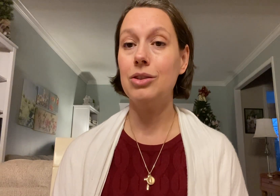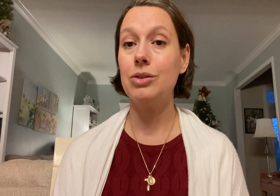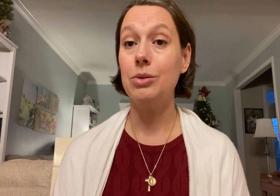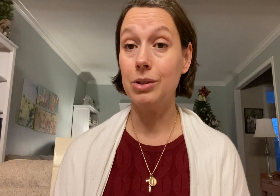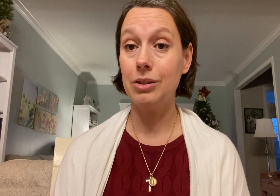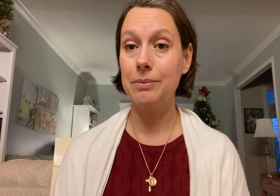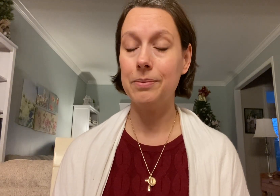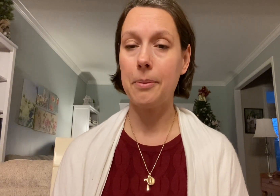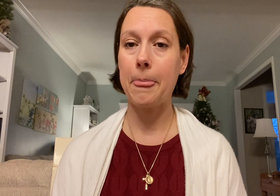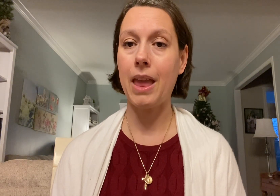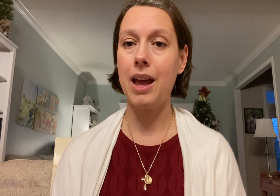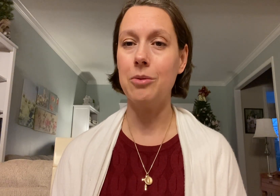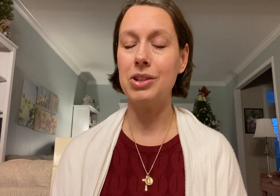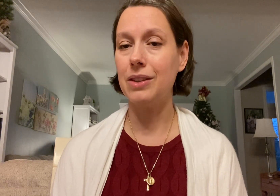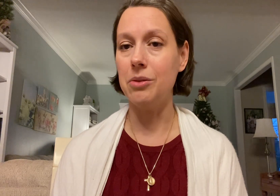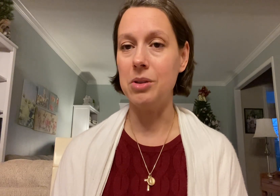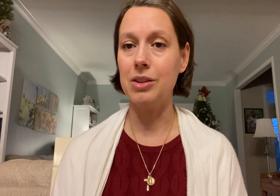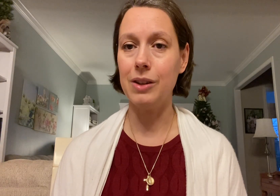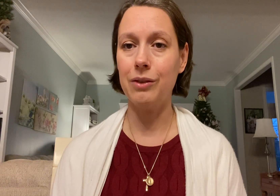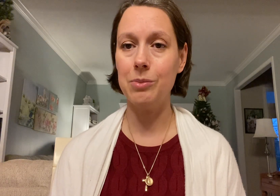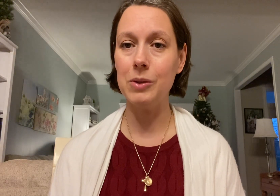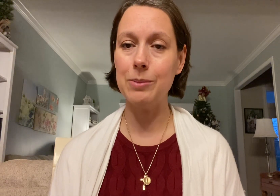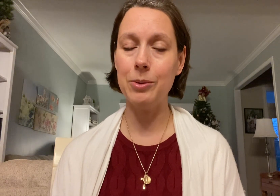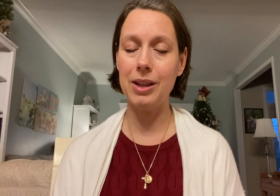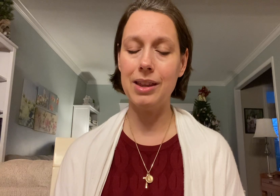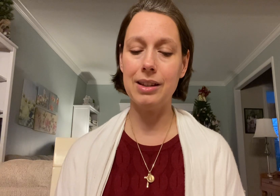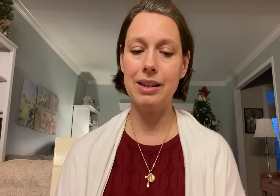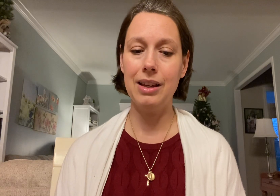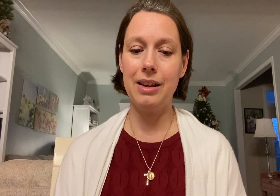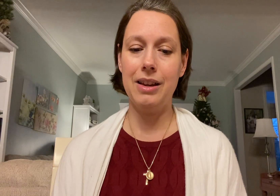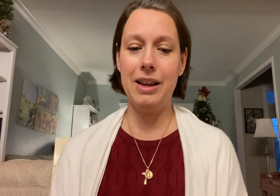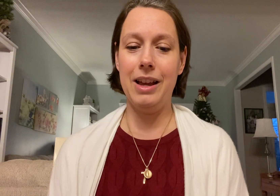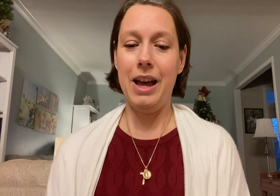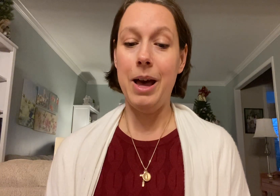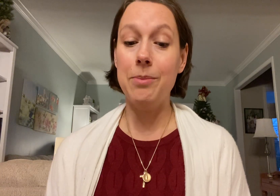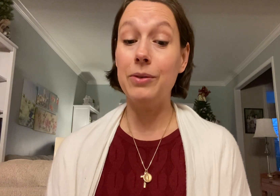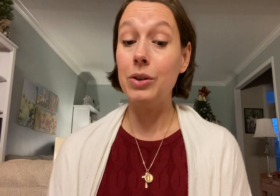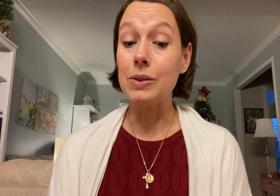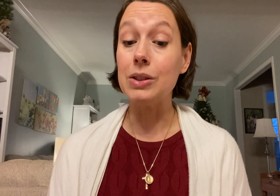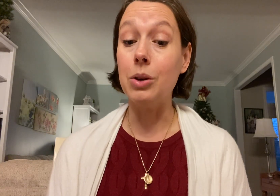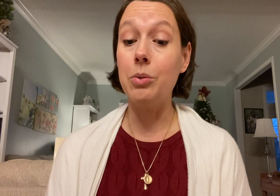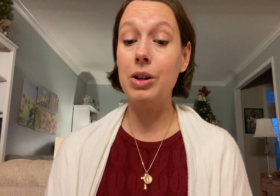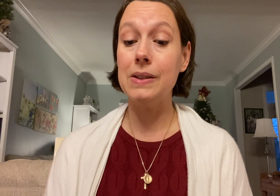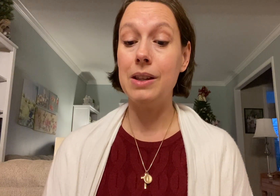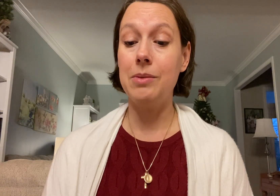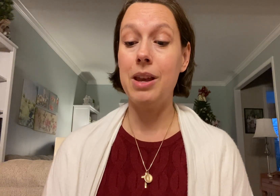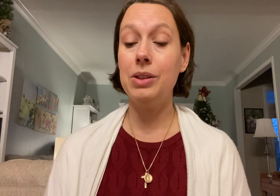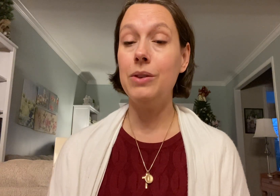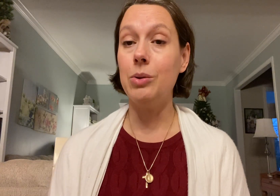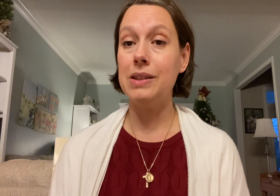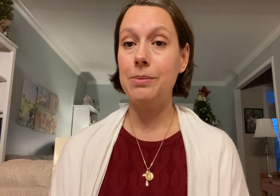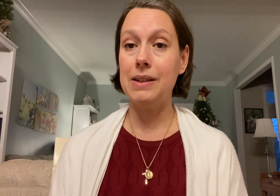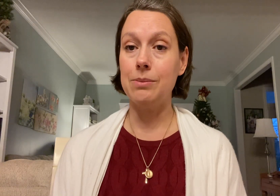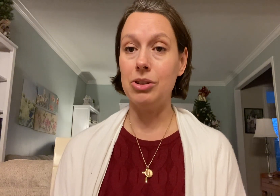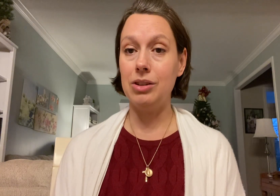Jupiter, which is a familiar song for most people, I think. But first, so what are some names of U.S. space missions?